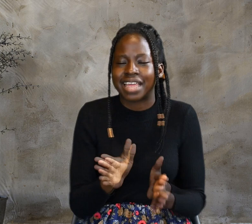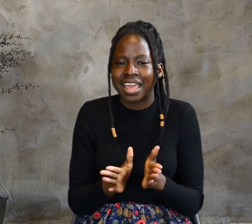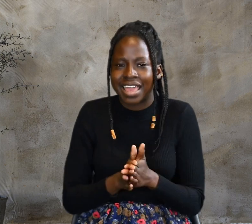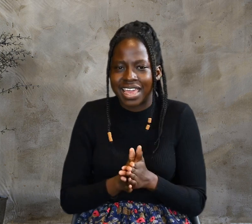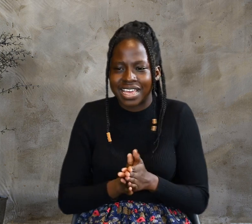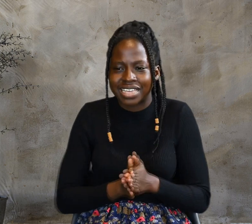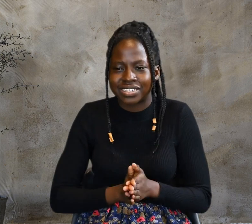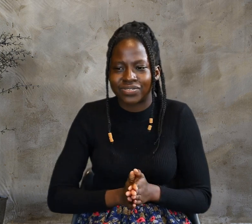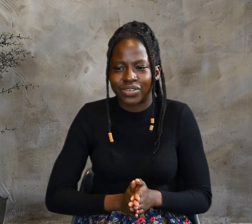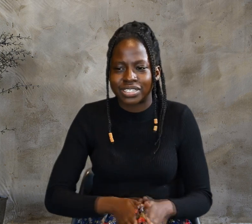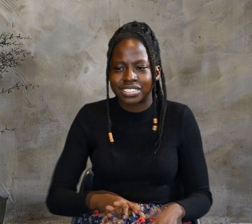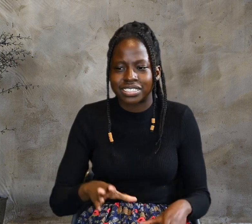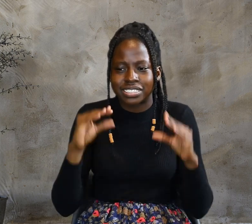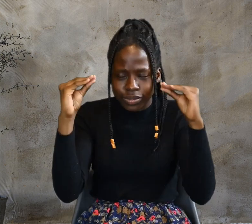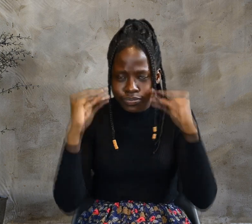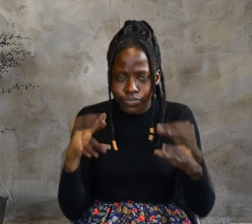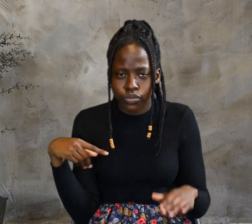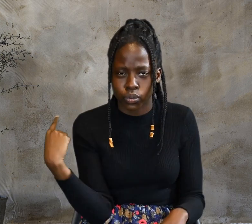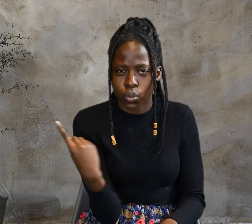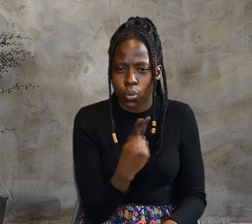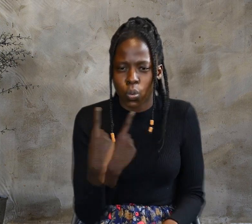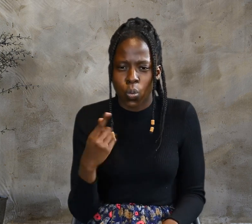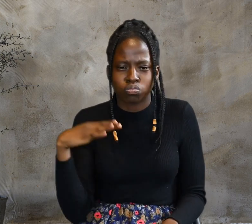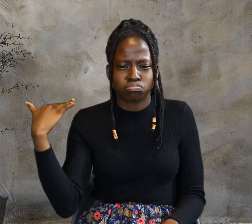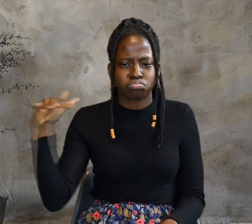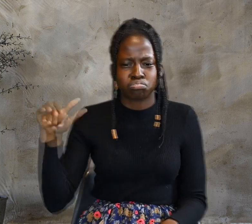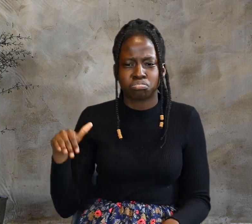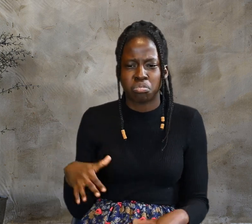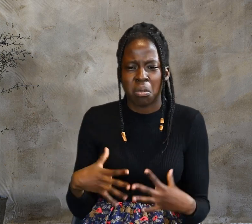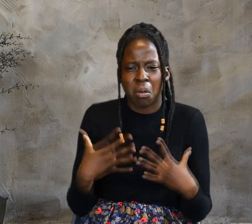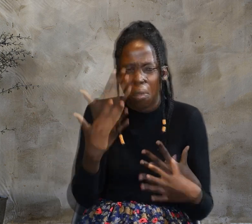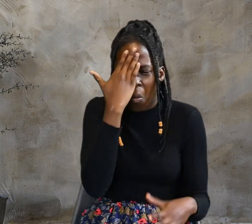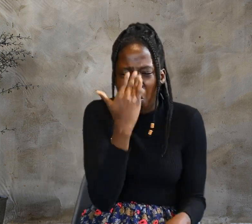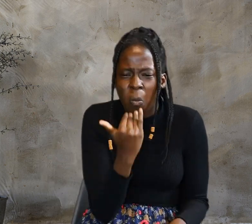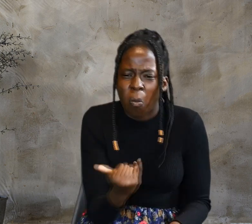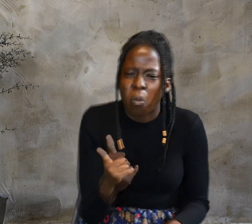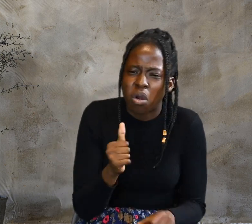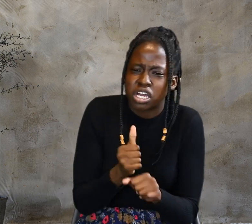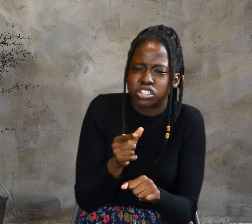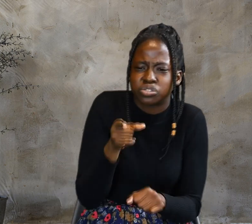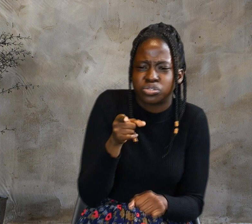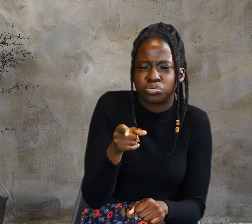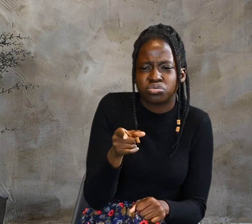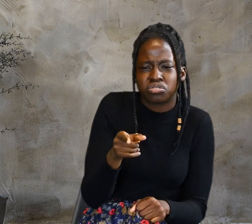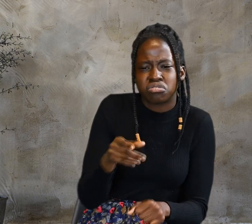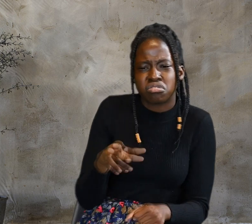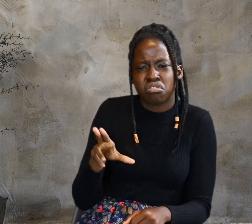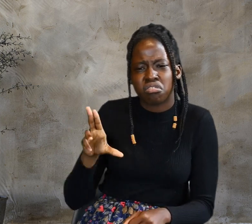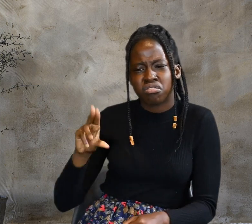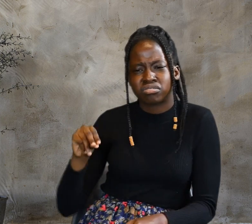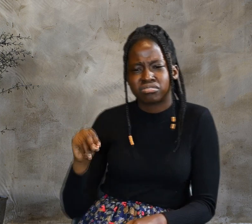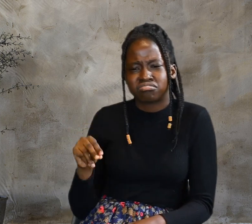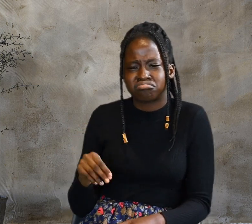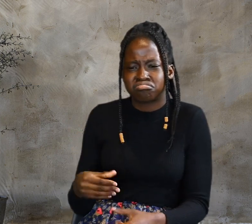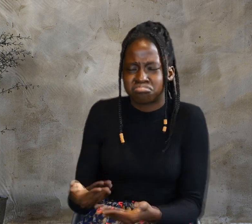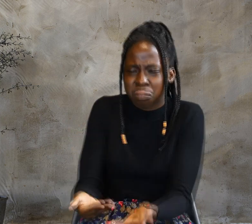and the Pharisees, who asked them, why did you not bring him in?